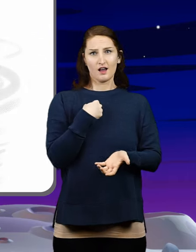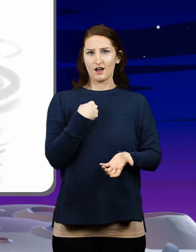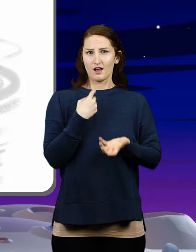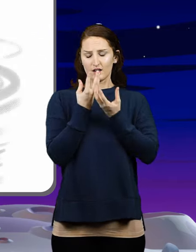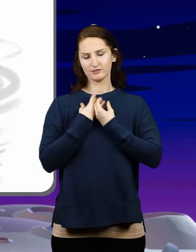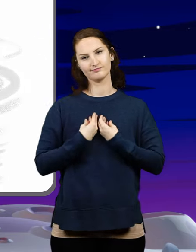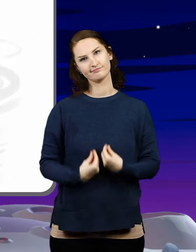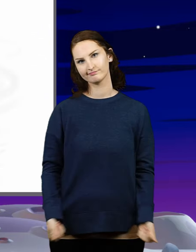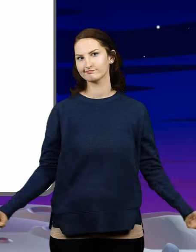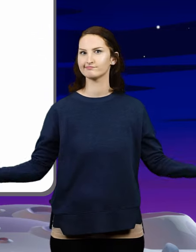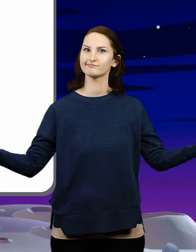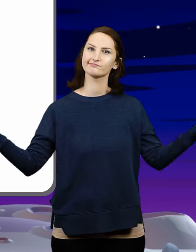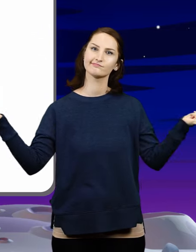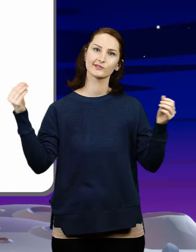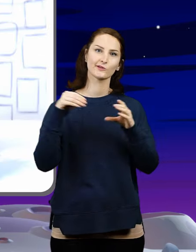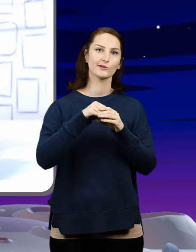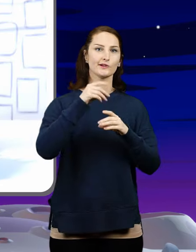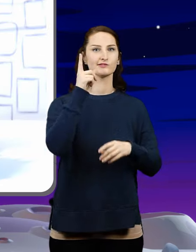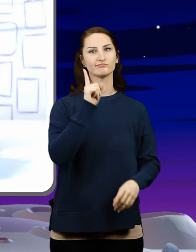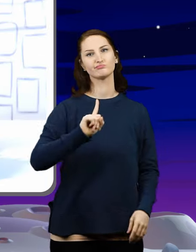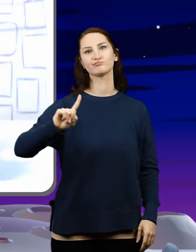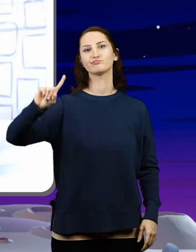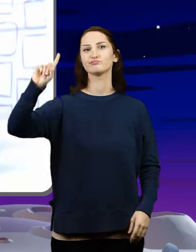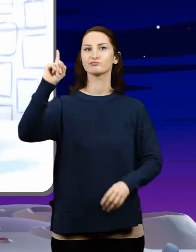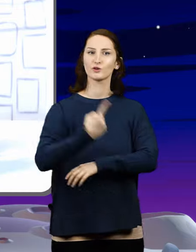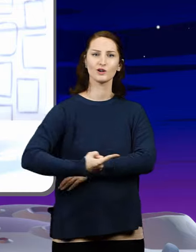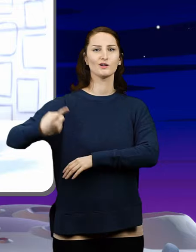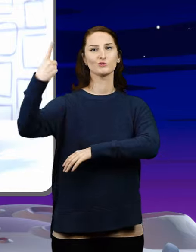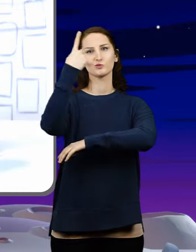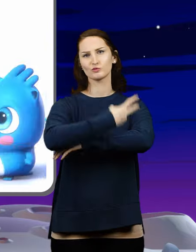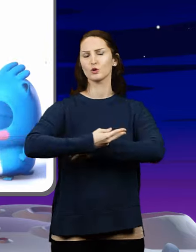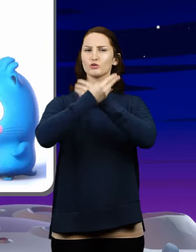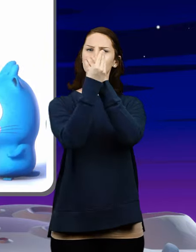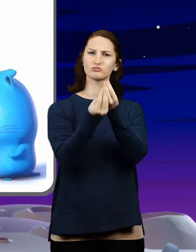I'll be on I'll be on